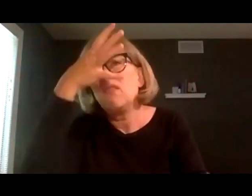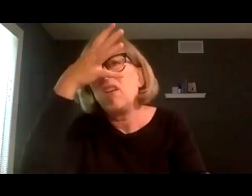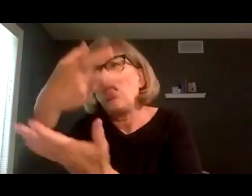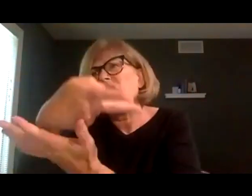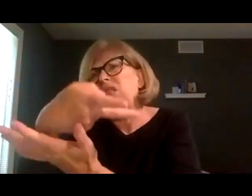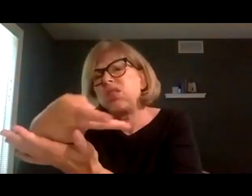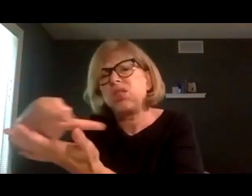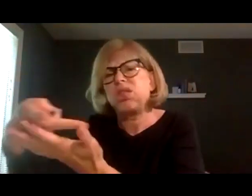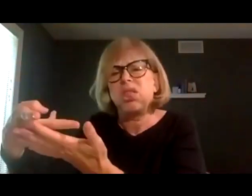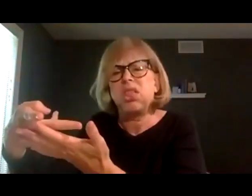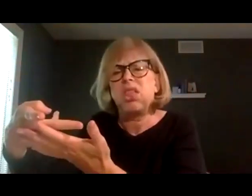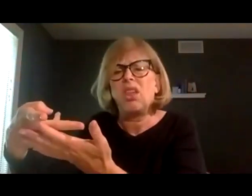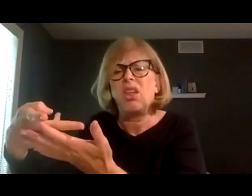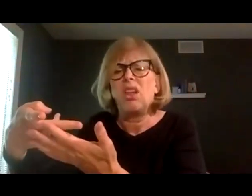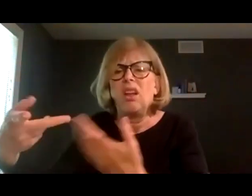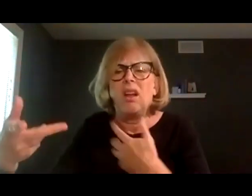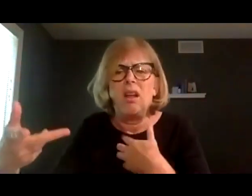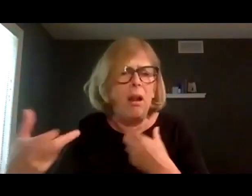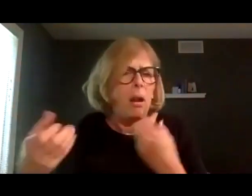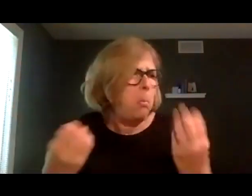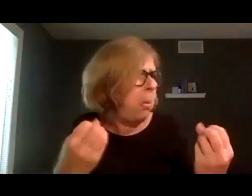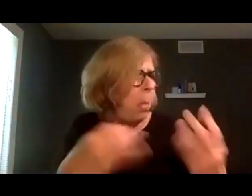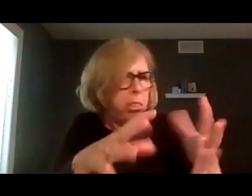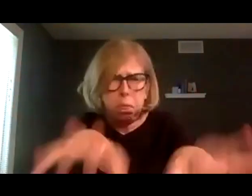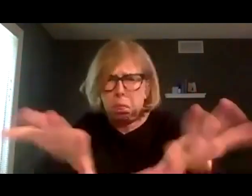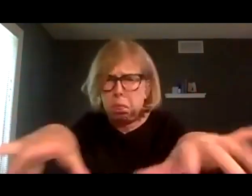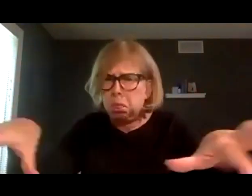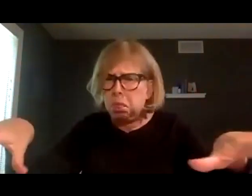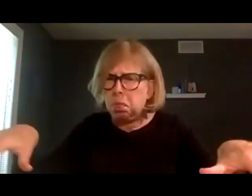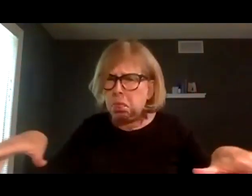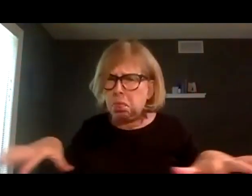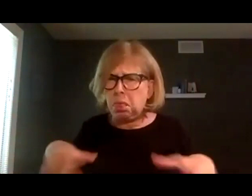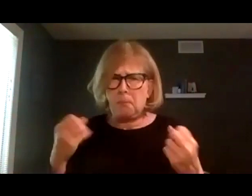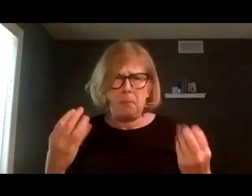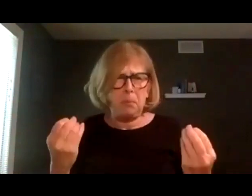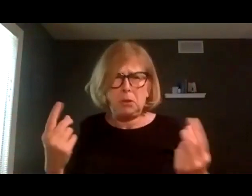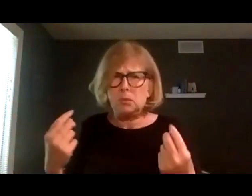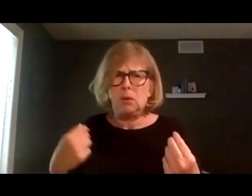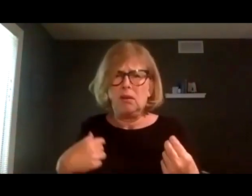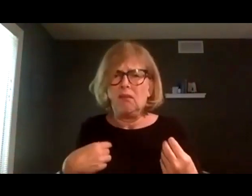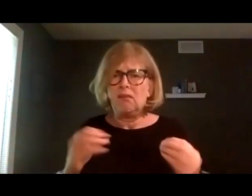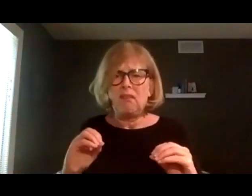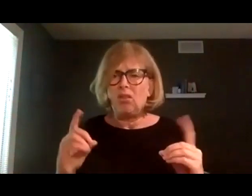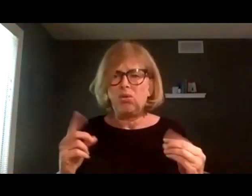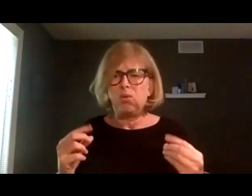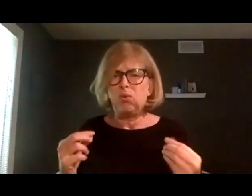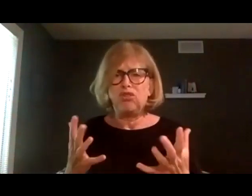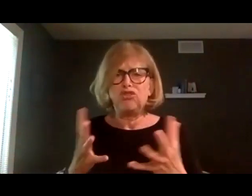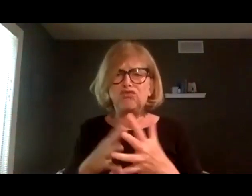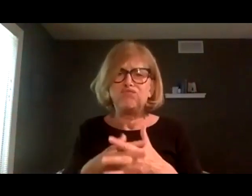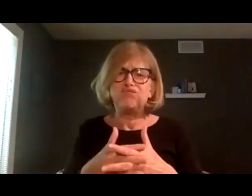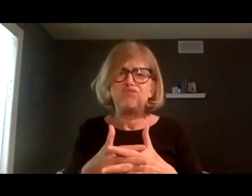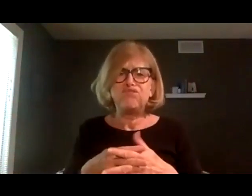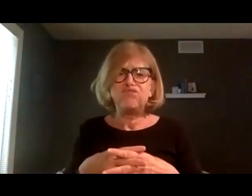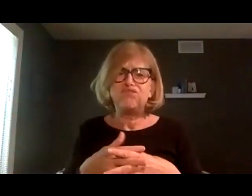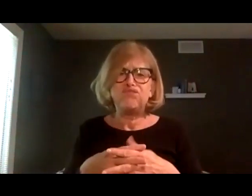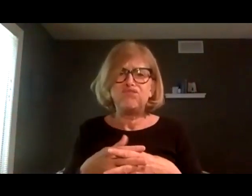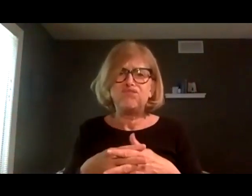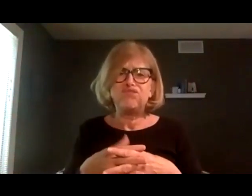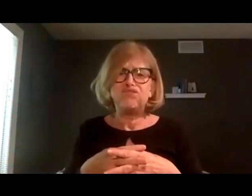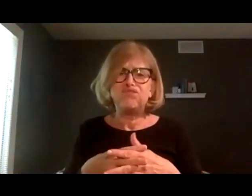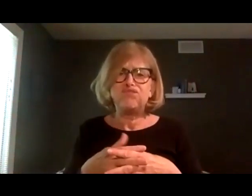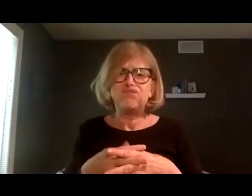my mom's working late and my dad has the flu and although I've got